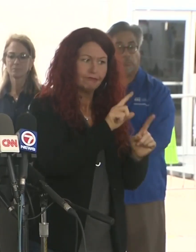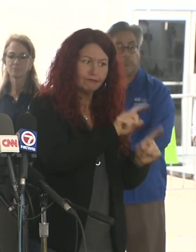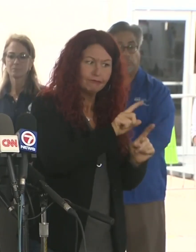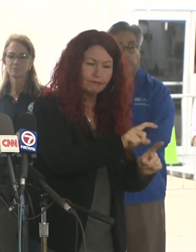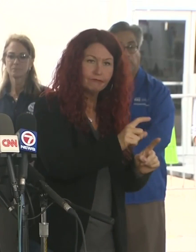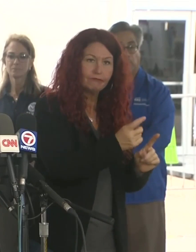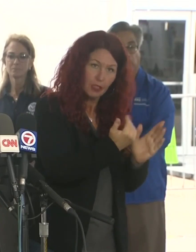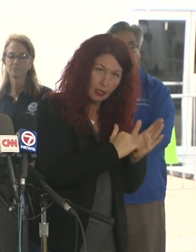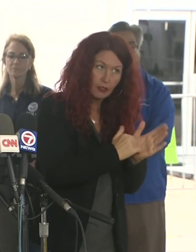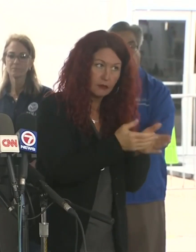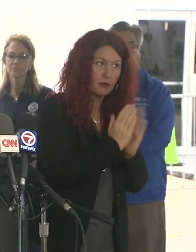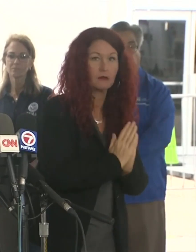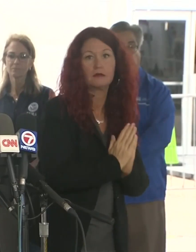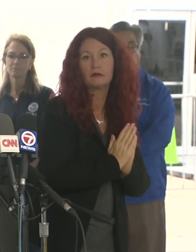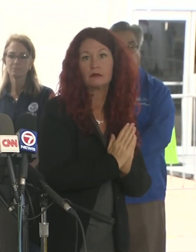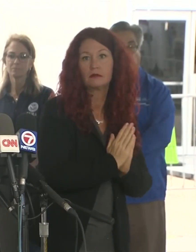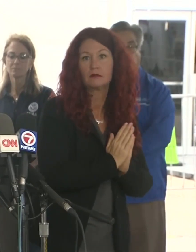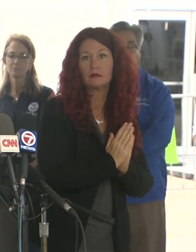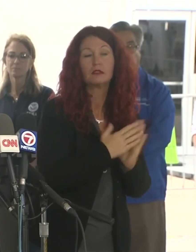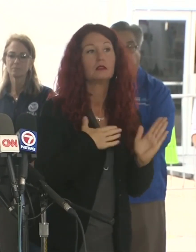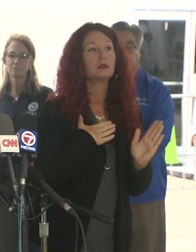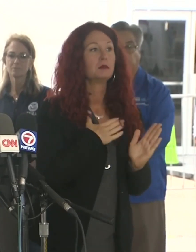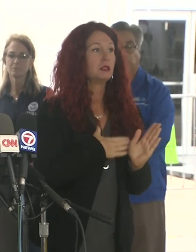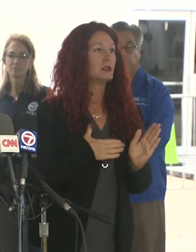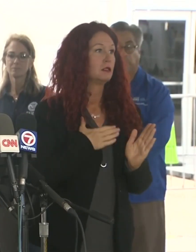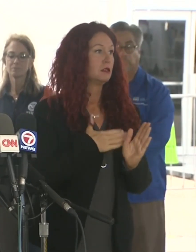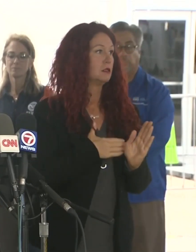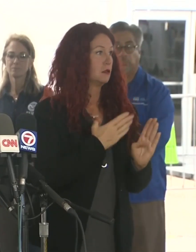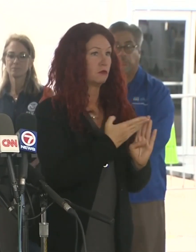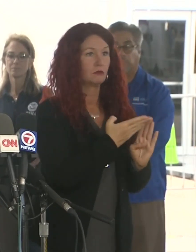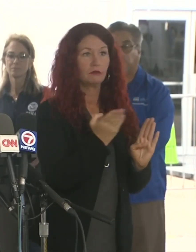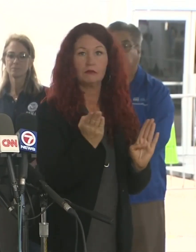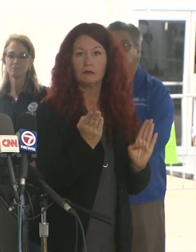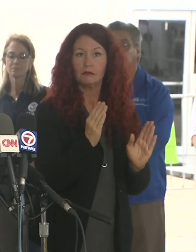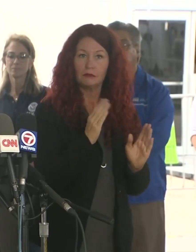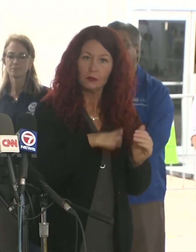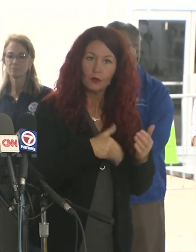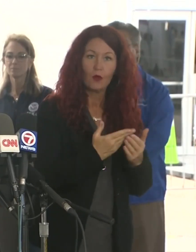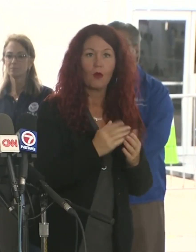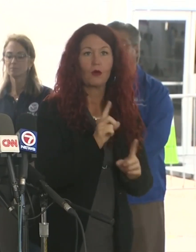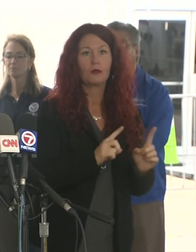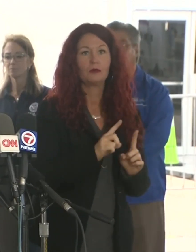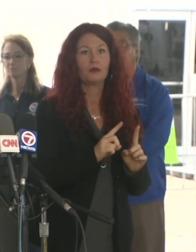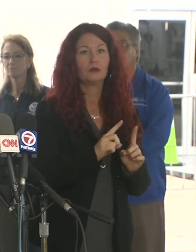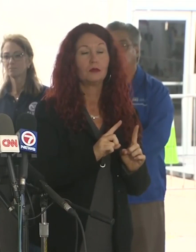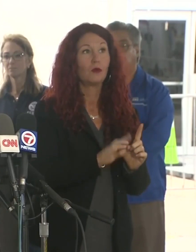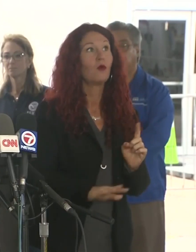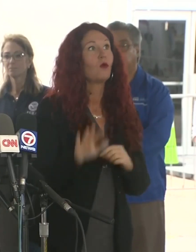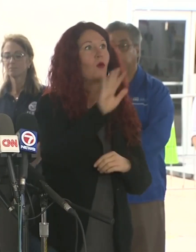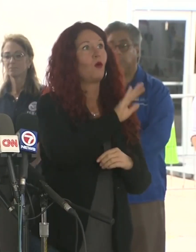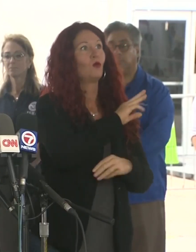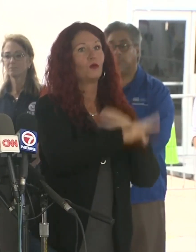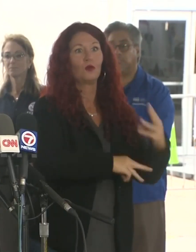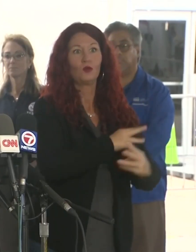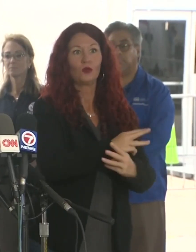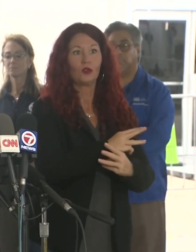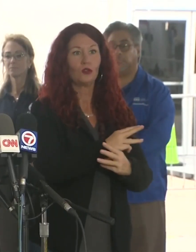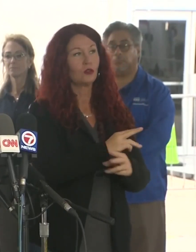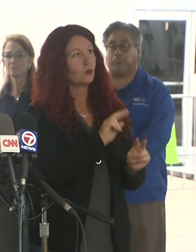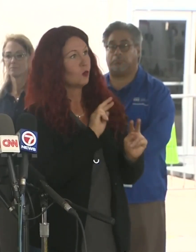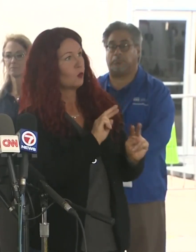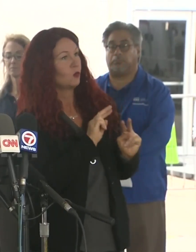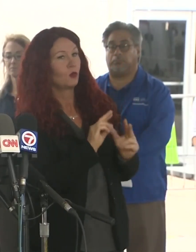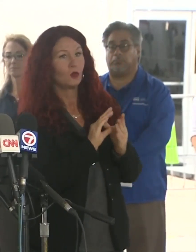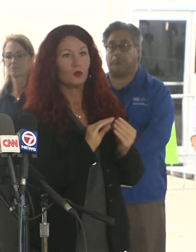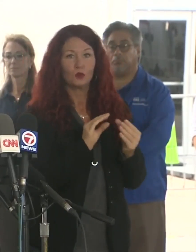ask all of you around the world who are continuing to follow this story to please keep these victims and these